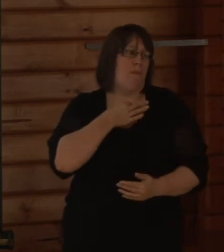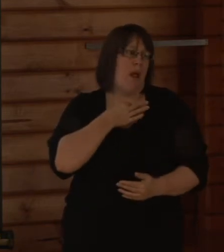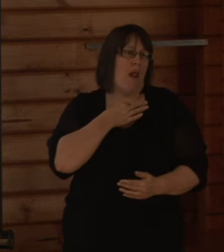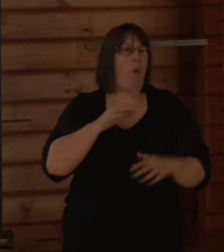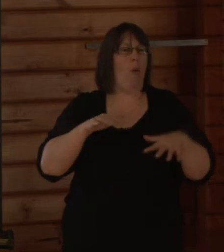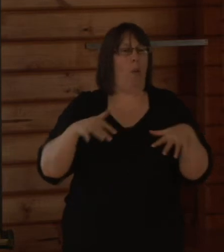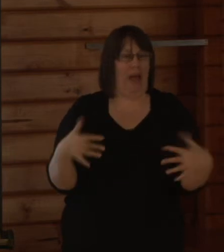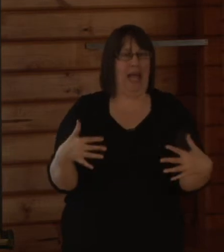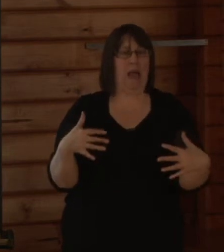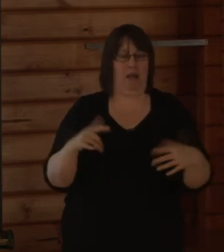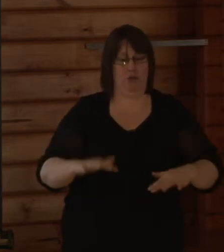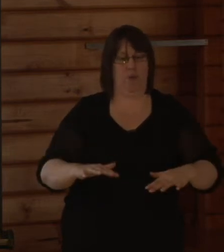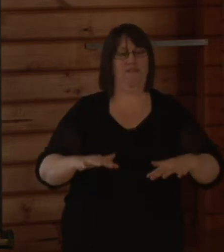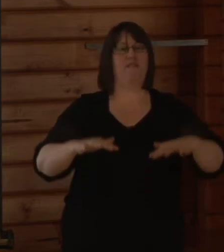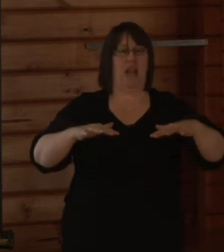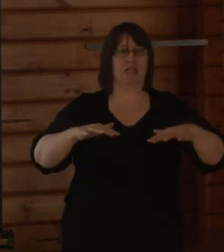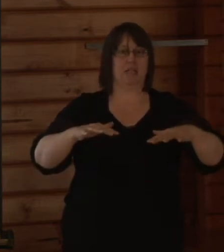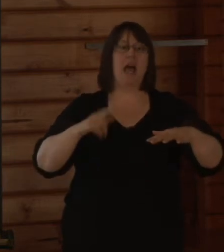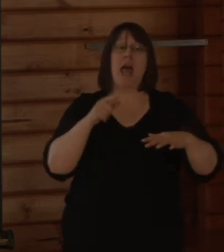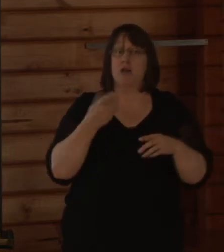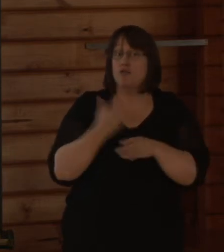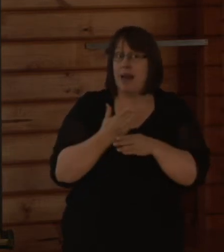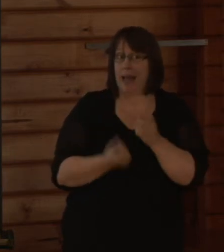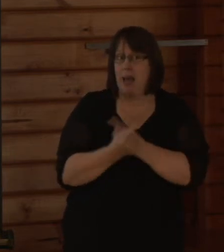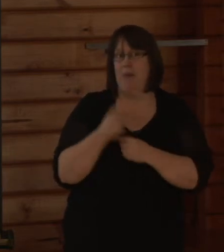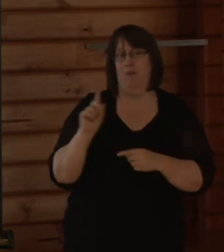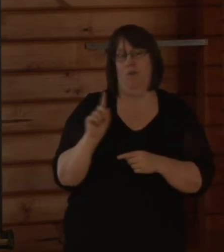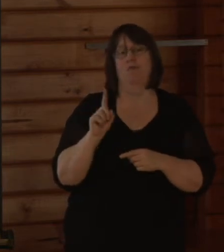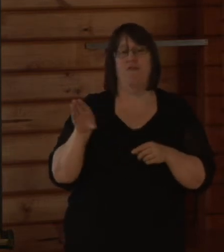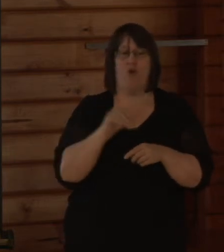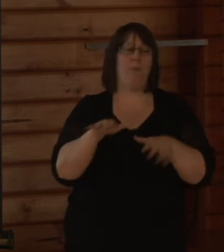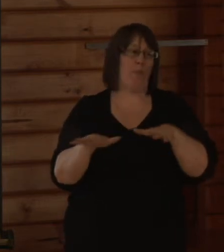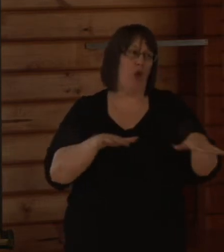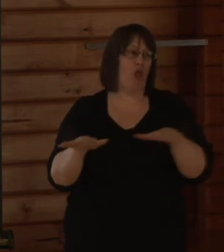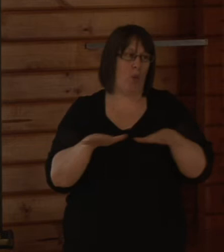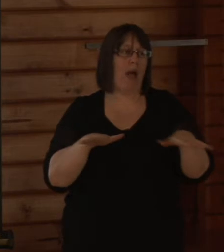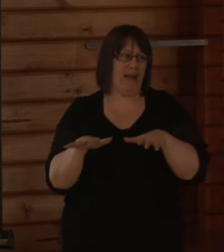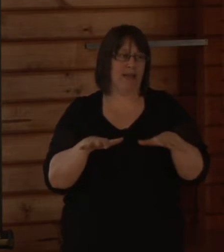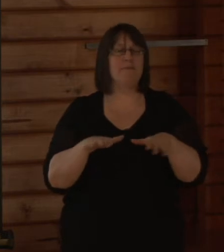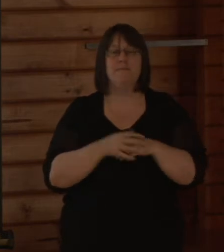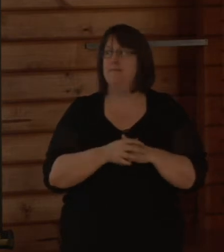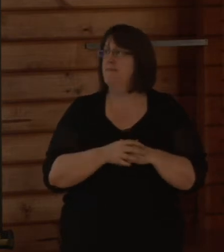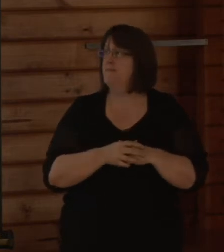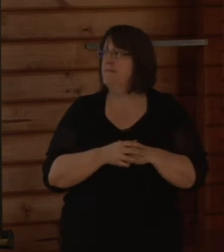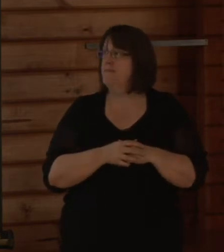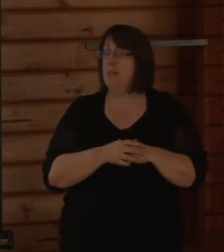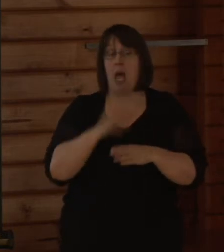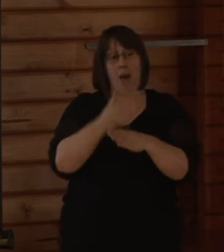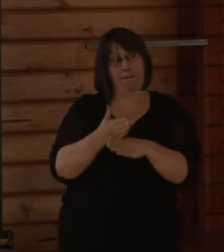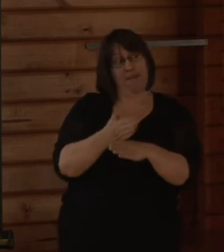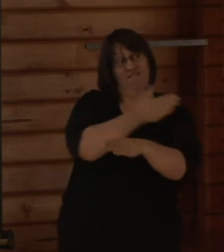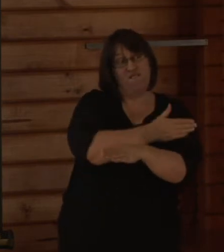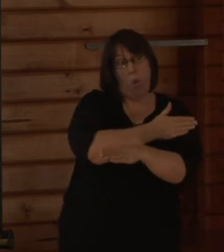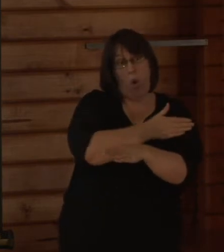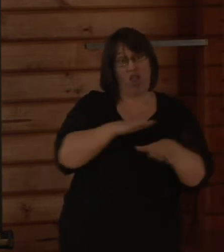as a direct result of the earthquake are covered by the Earthquake Commission. Flooding that occurred prior to the earthquake